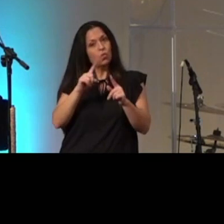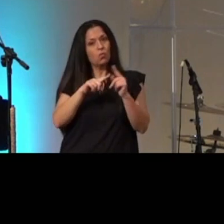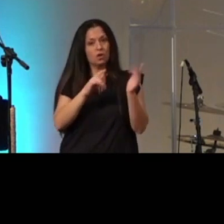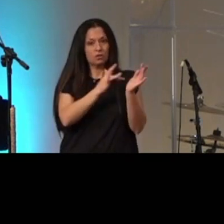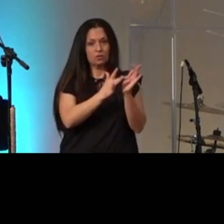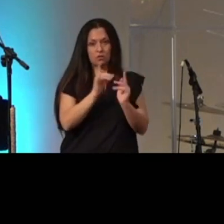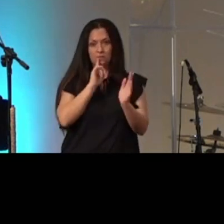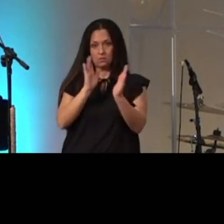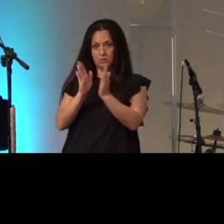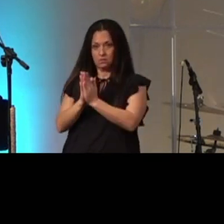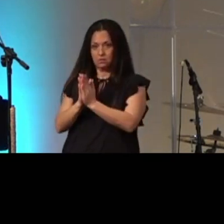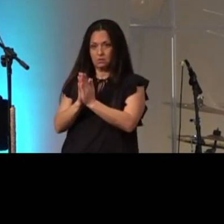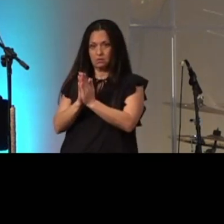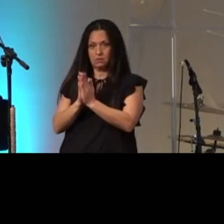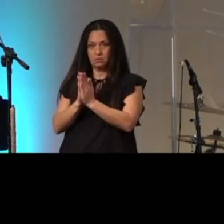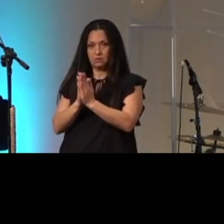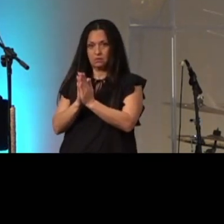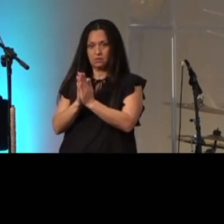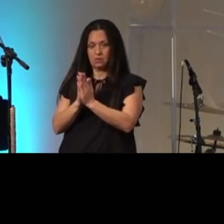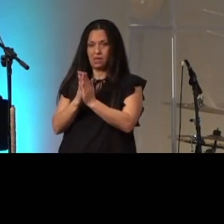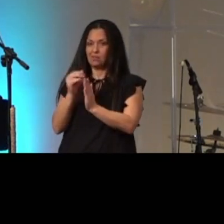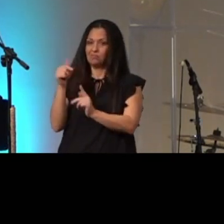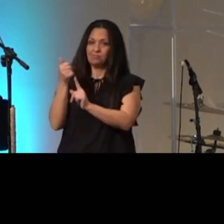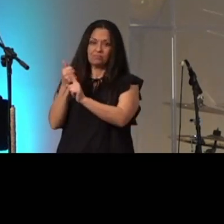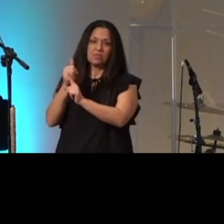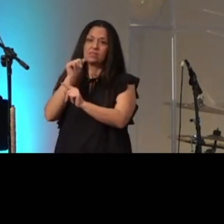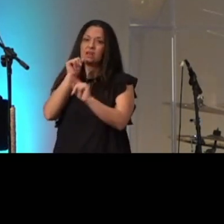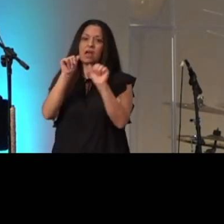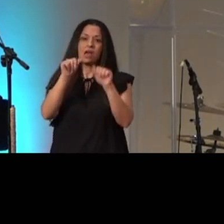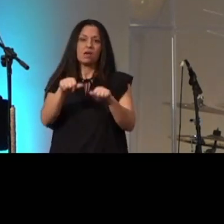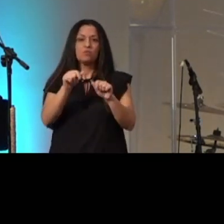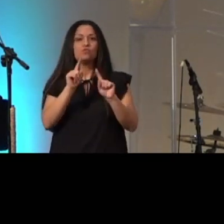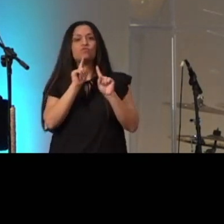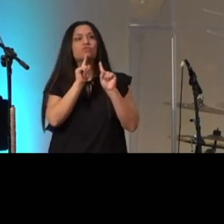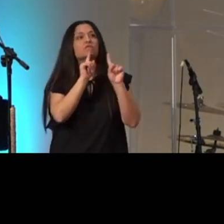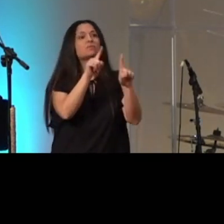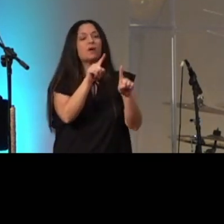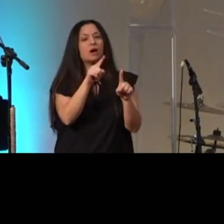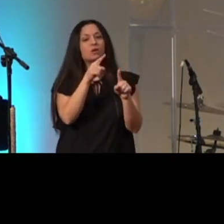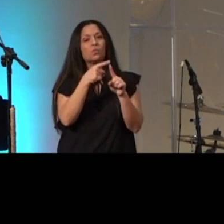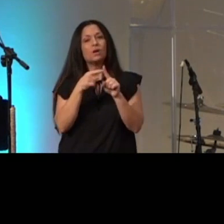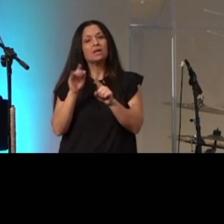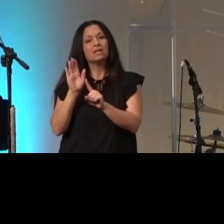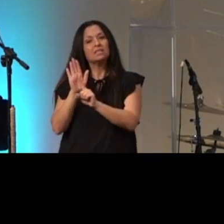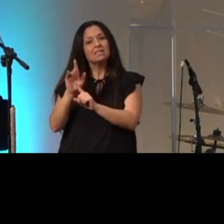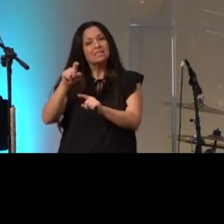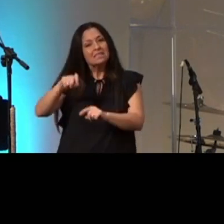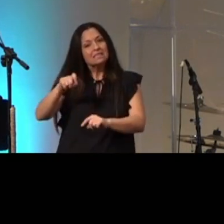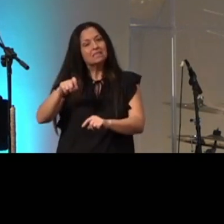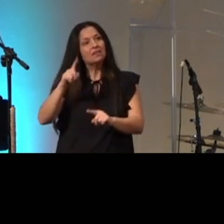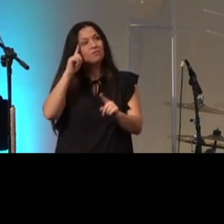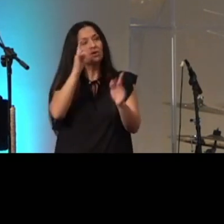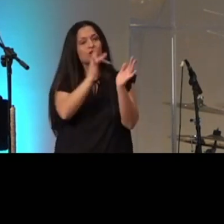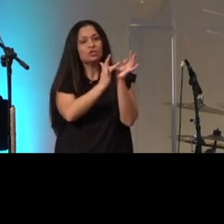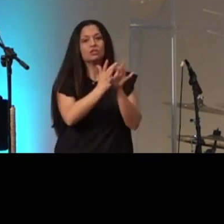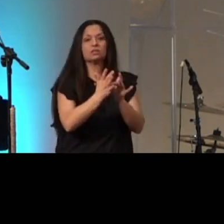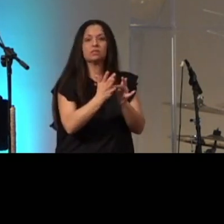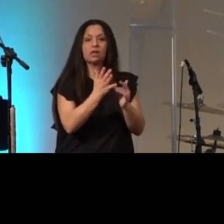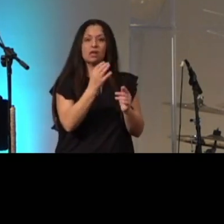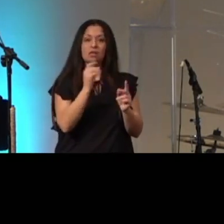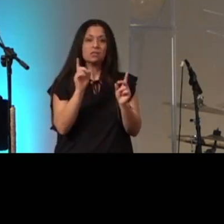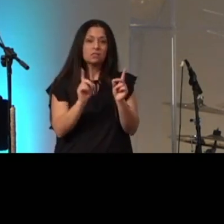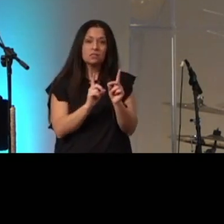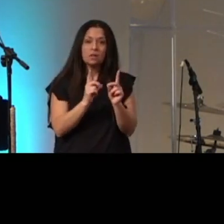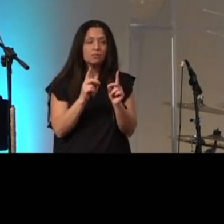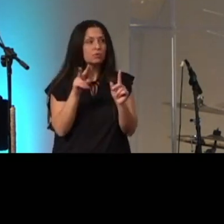asked and unable to respond in his need to Jesus and his disciples turn